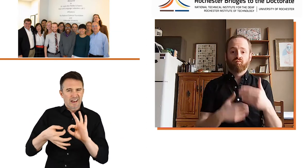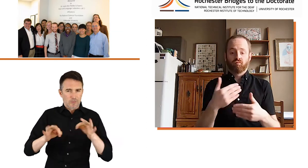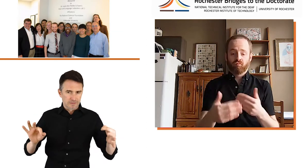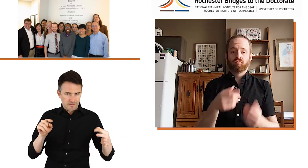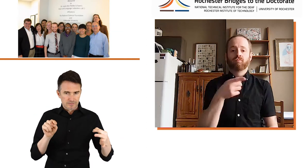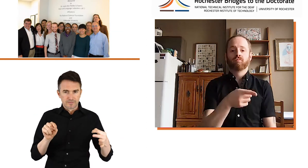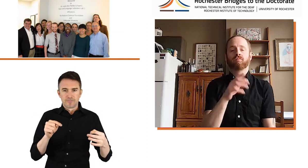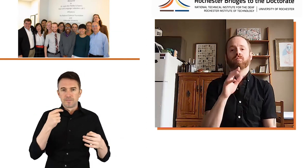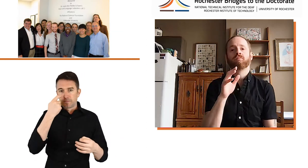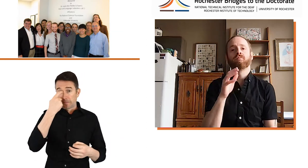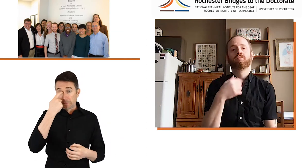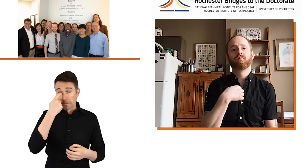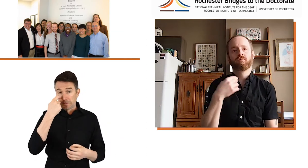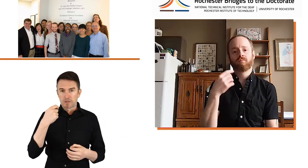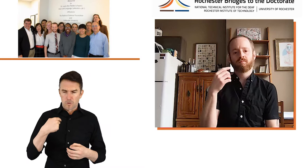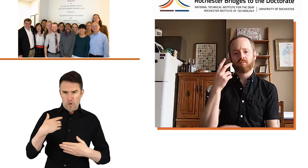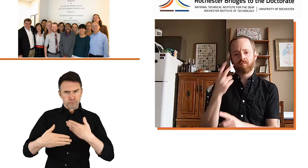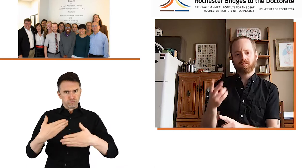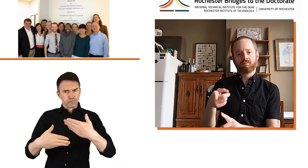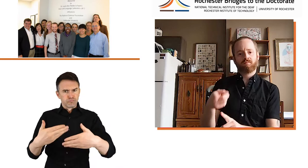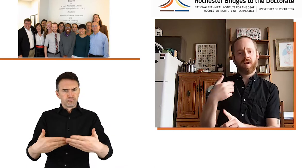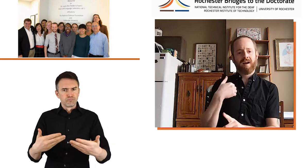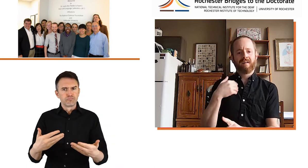And while I was working on my degree,